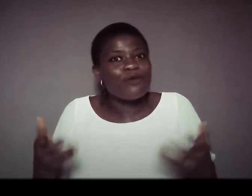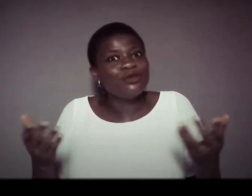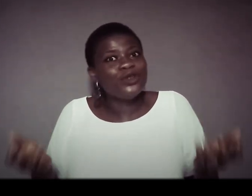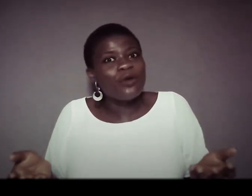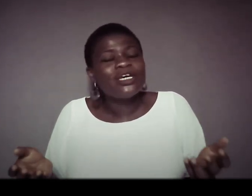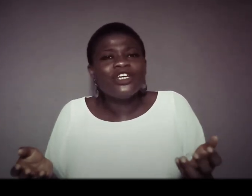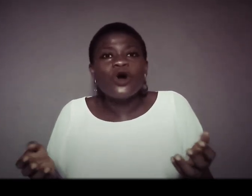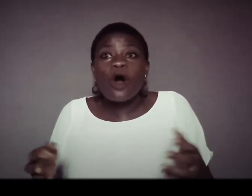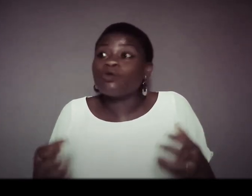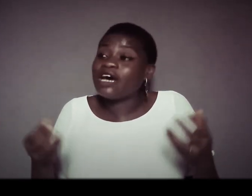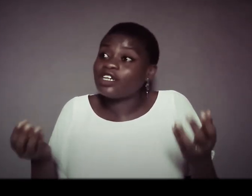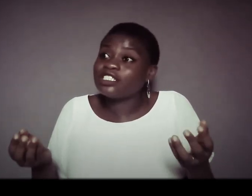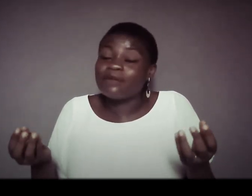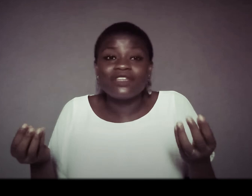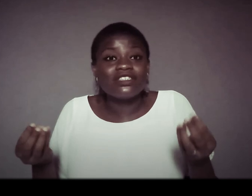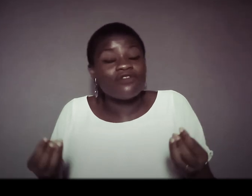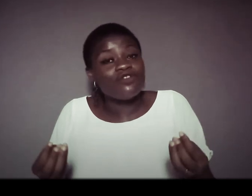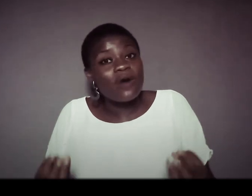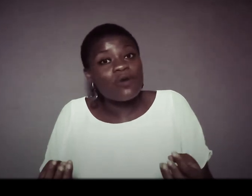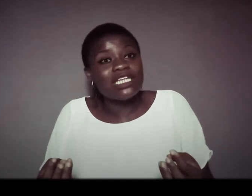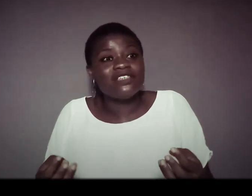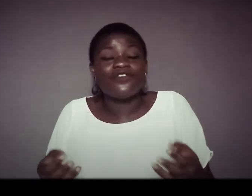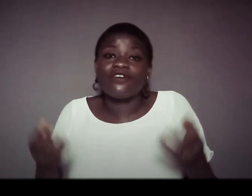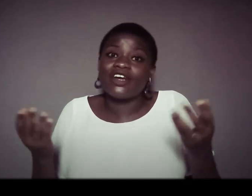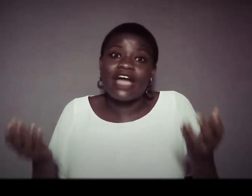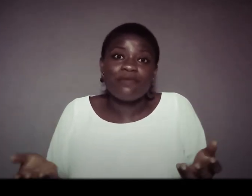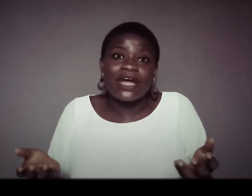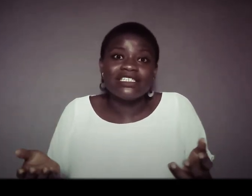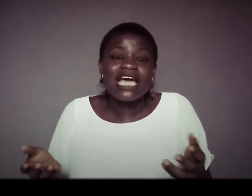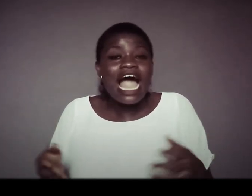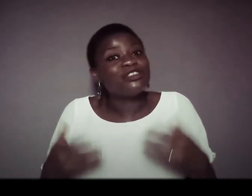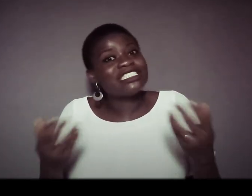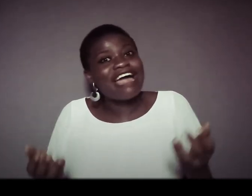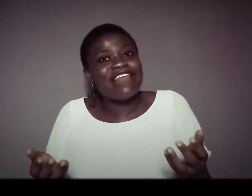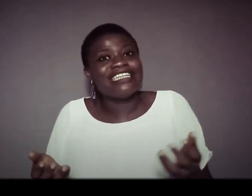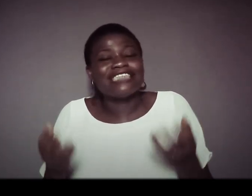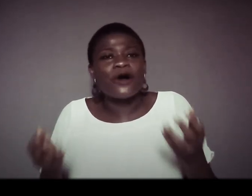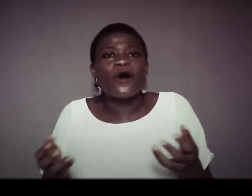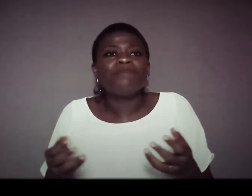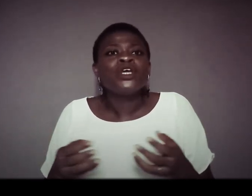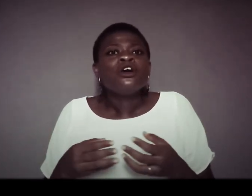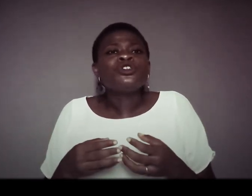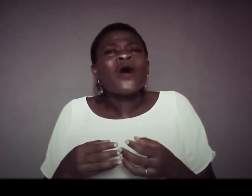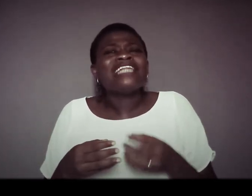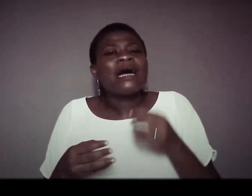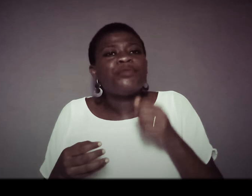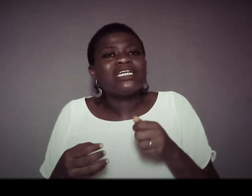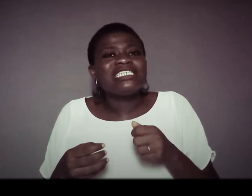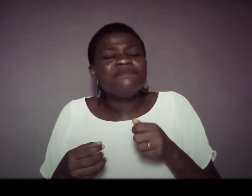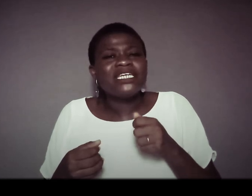would know you know or would have got to something of lower quality for a very high price i'll just carry like that and come so at that point it made